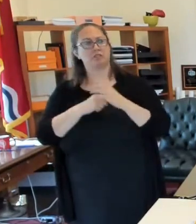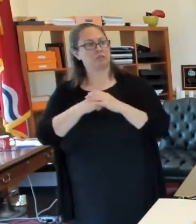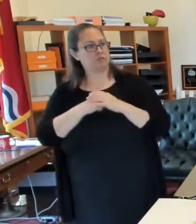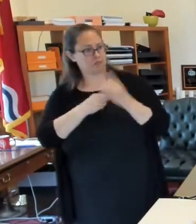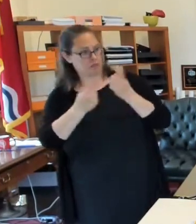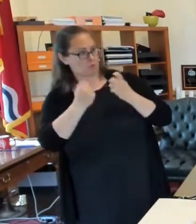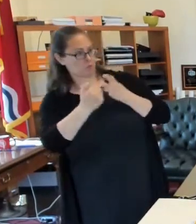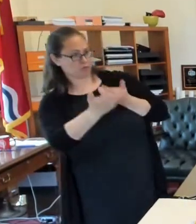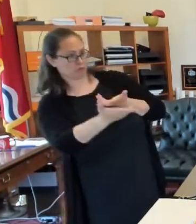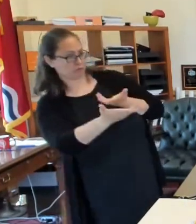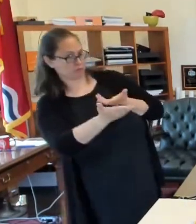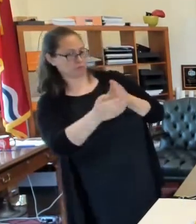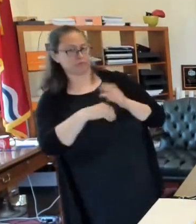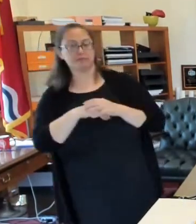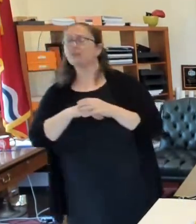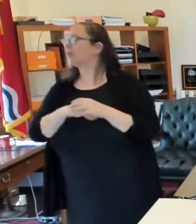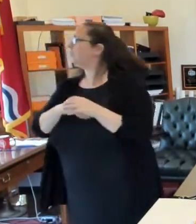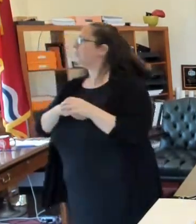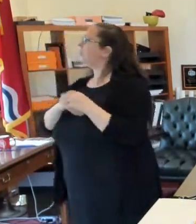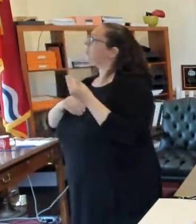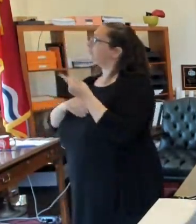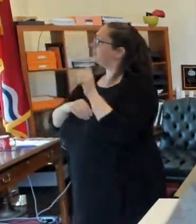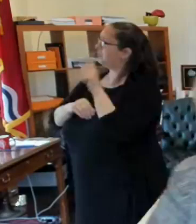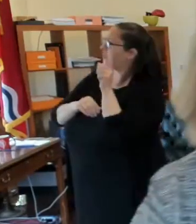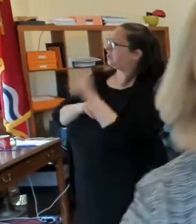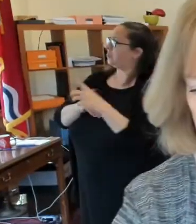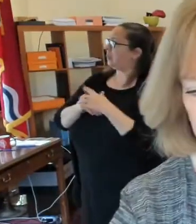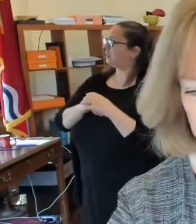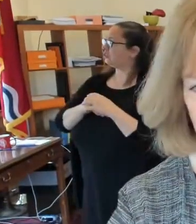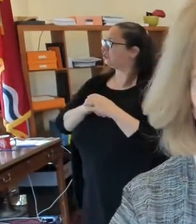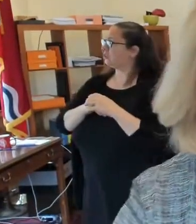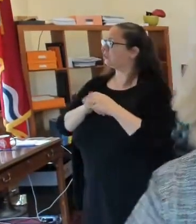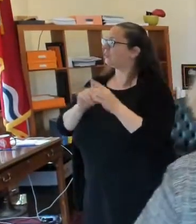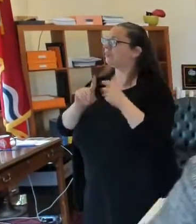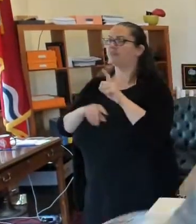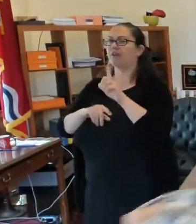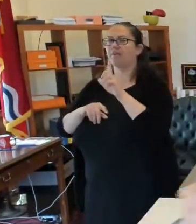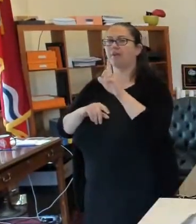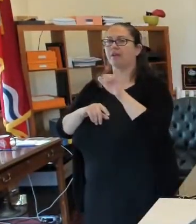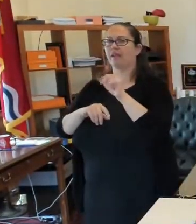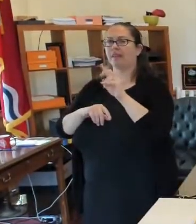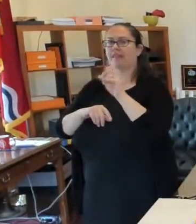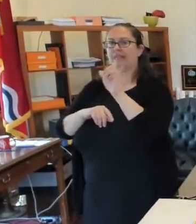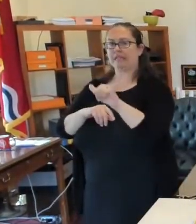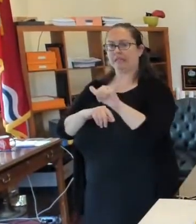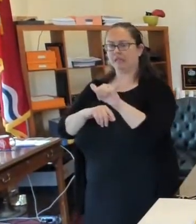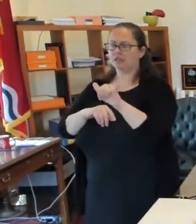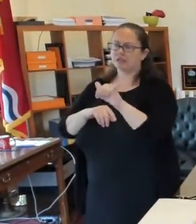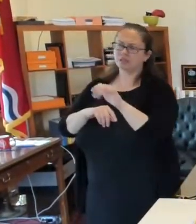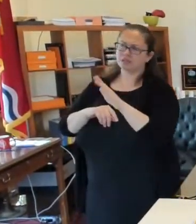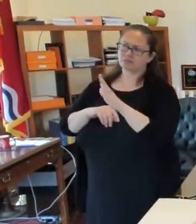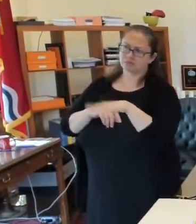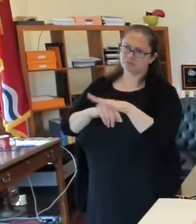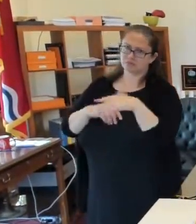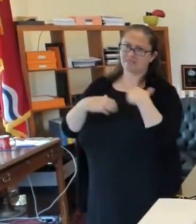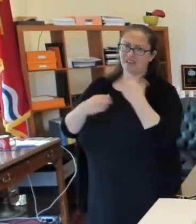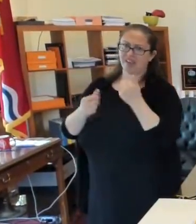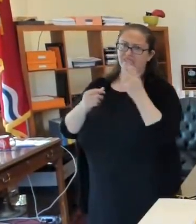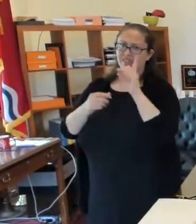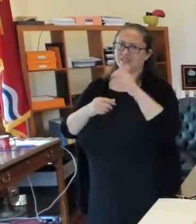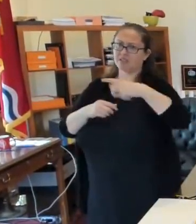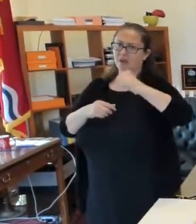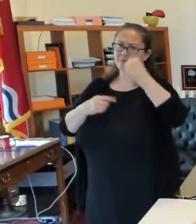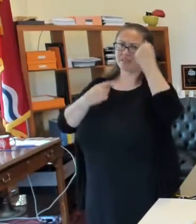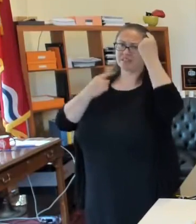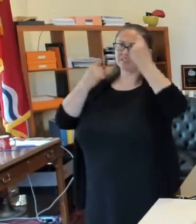have questions, Jacob? A couple of questions. Um, question from Lindy asking, uh, has the health department considered,